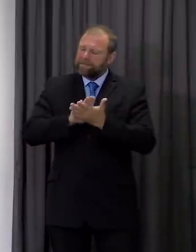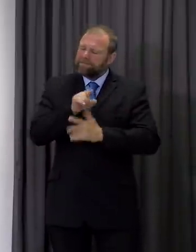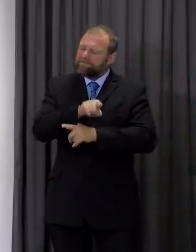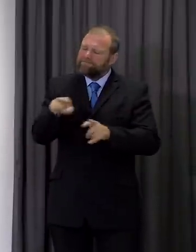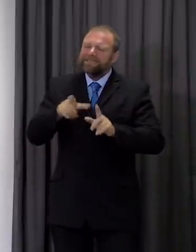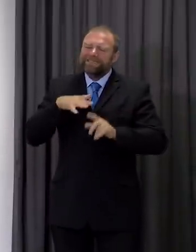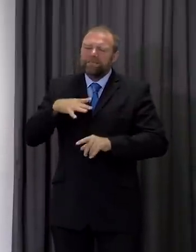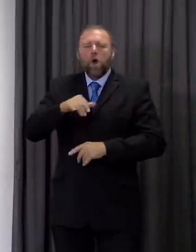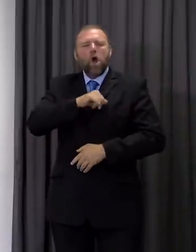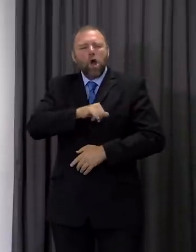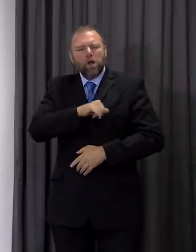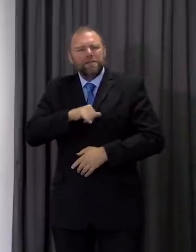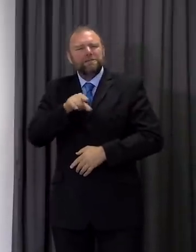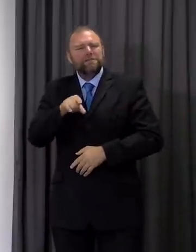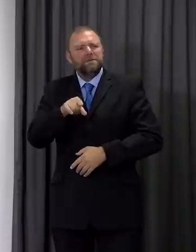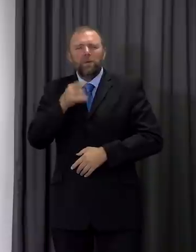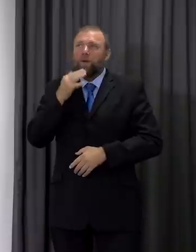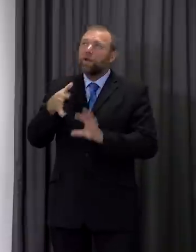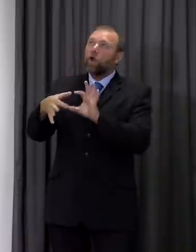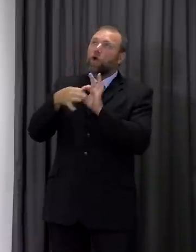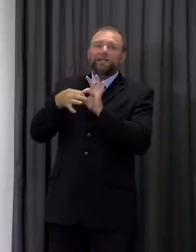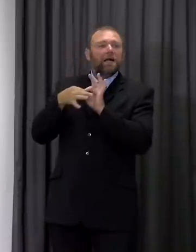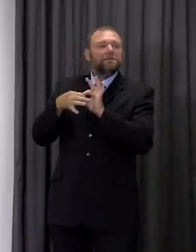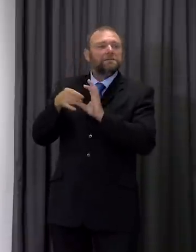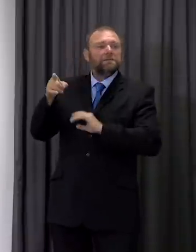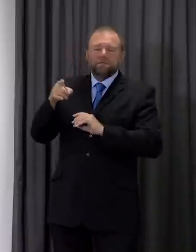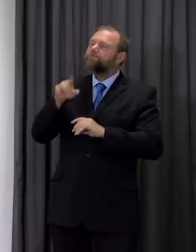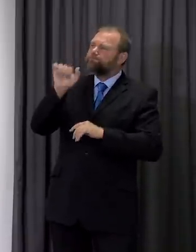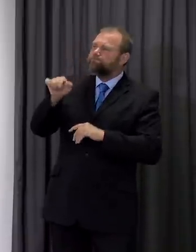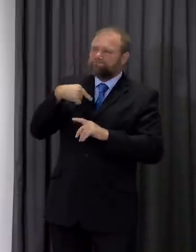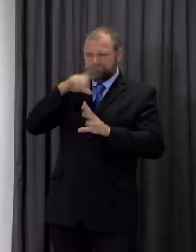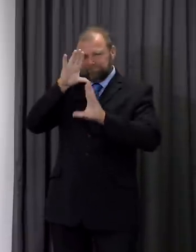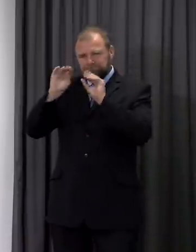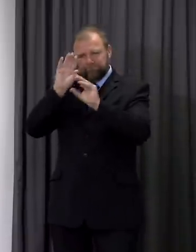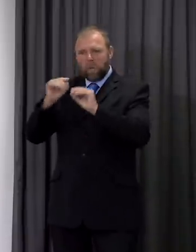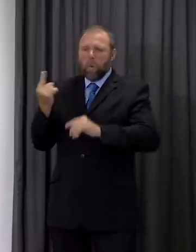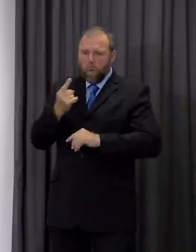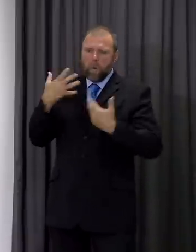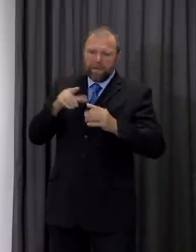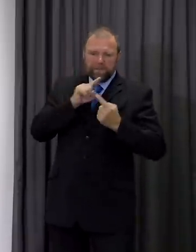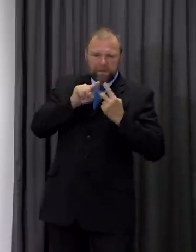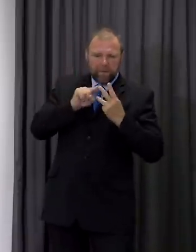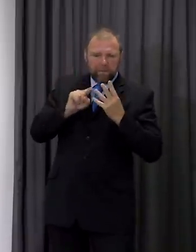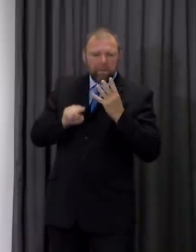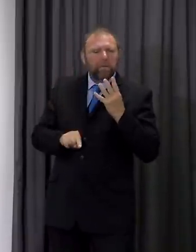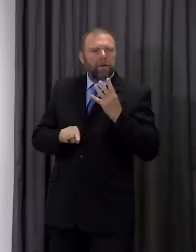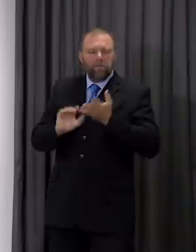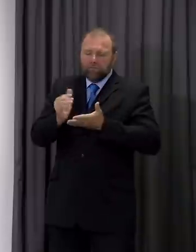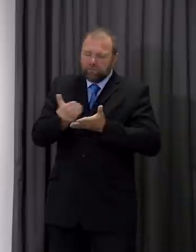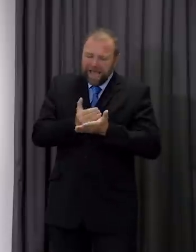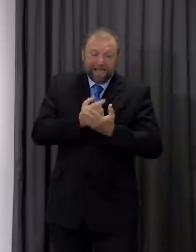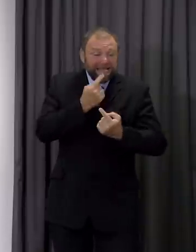that they tell them what they've been doing and they tell them who they've seen because that's the way that we can protect those individuals